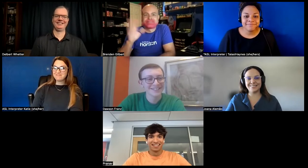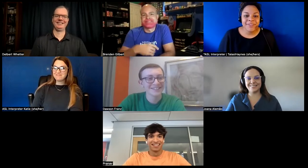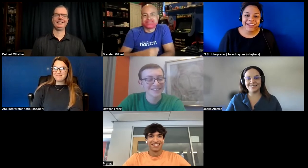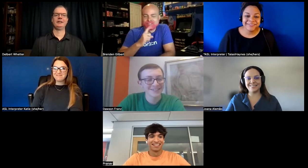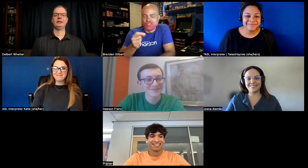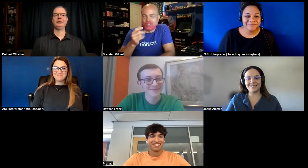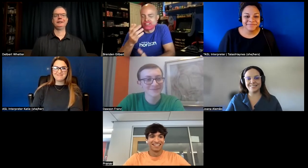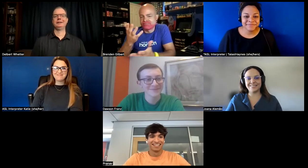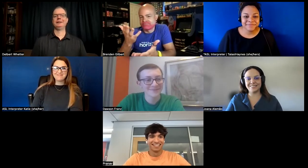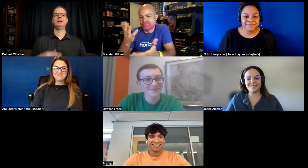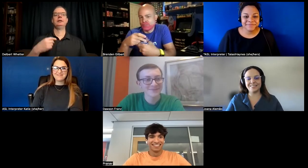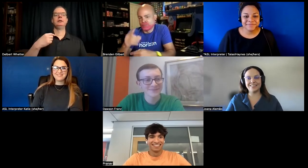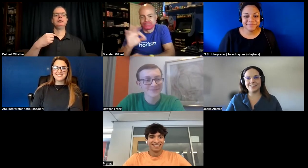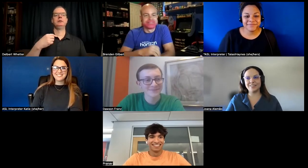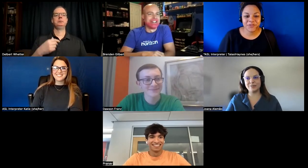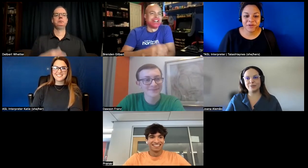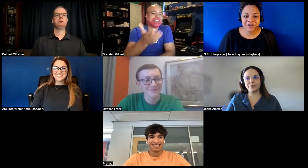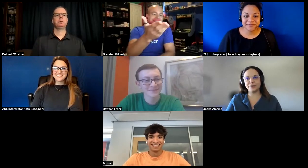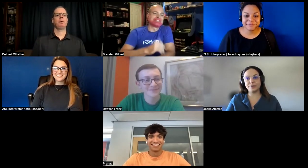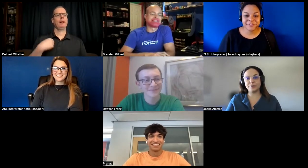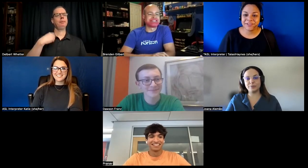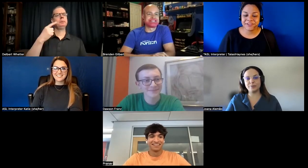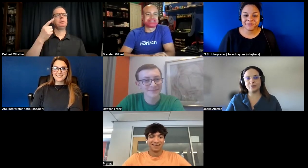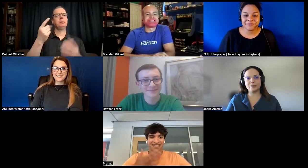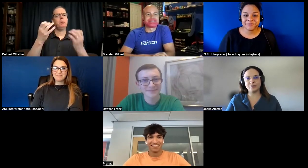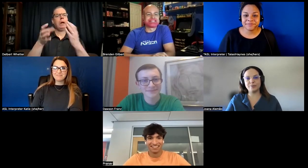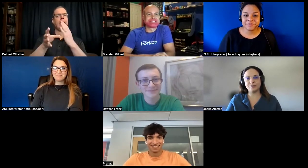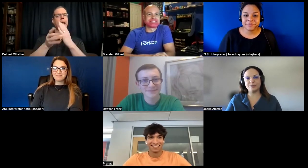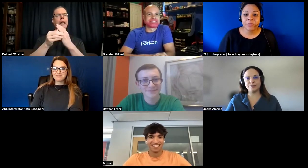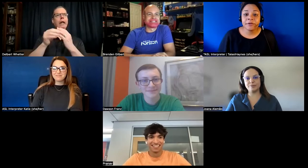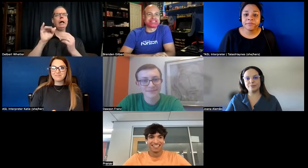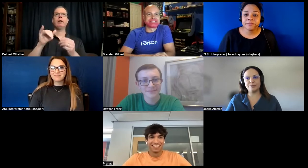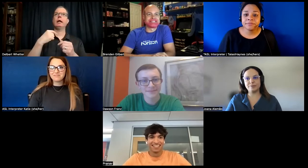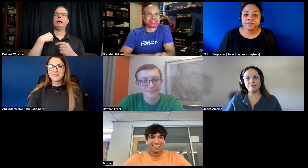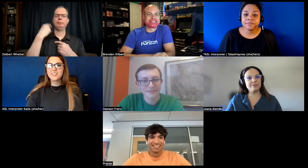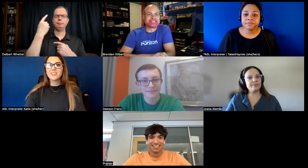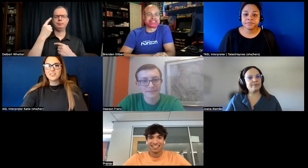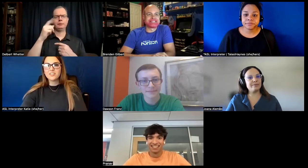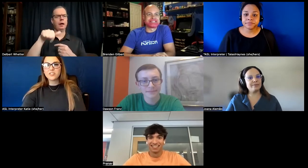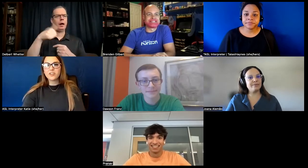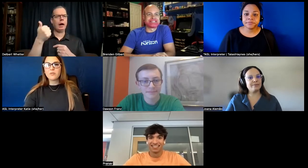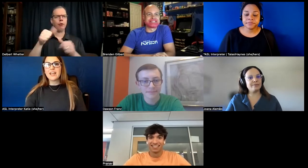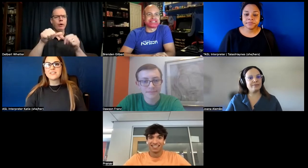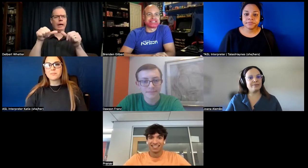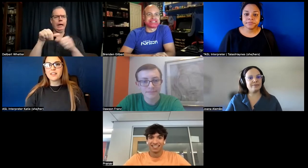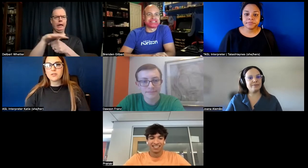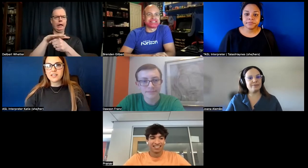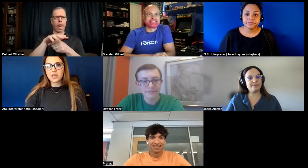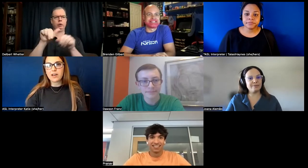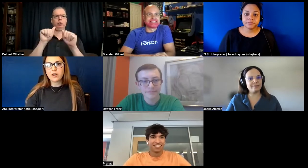all right just want to make sure to include you delbert sure i want to add something that i was thinking about